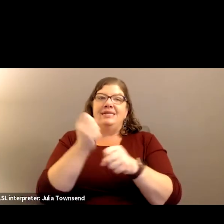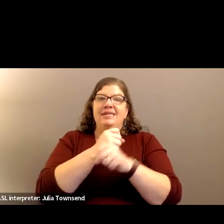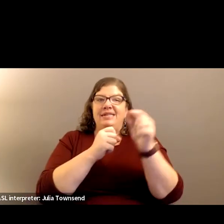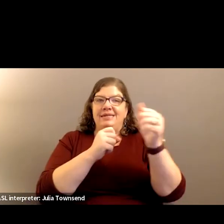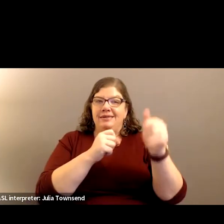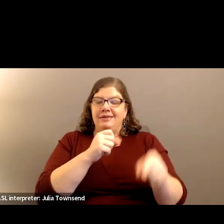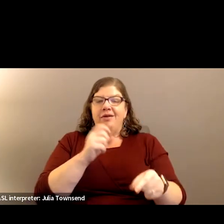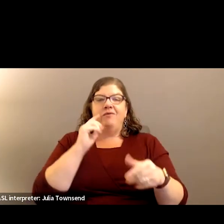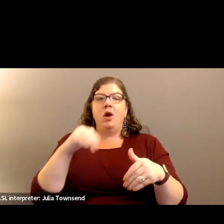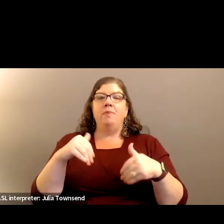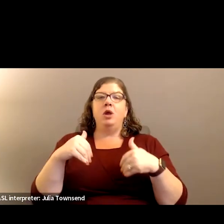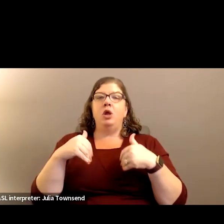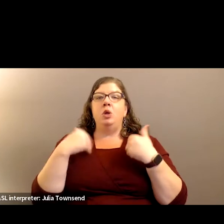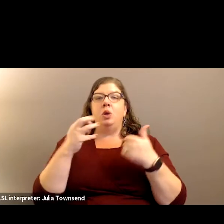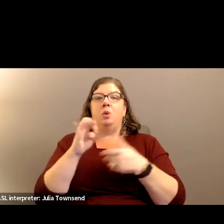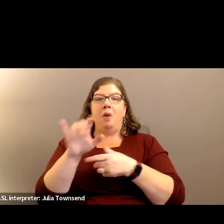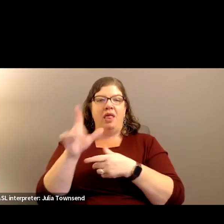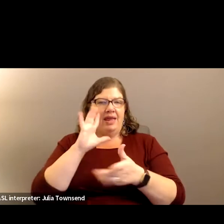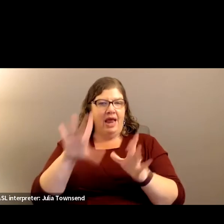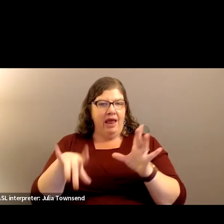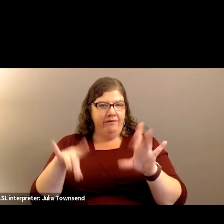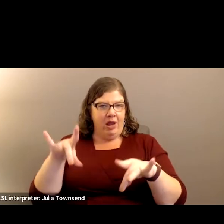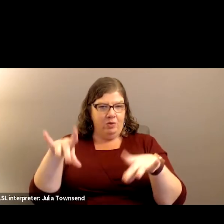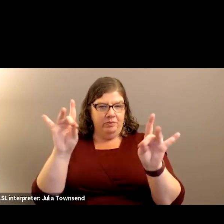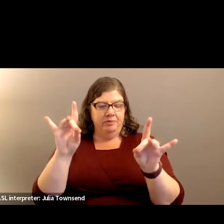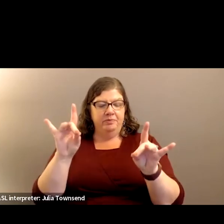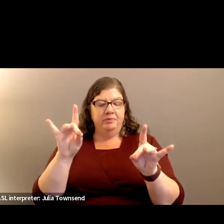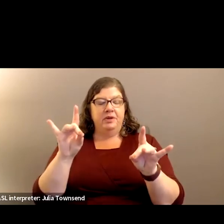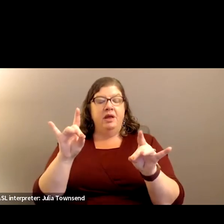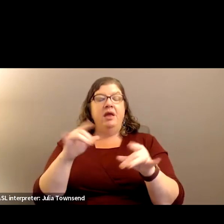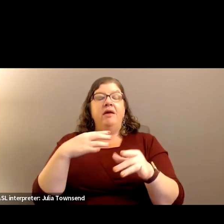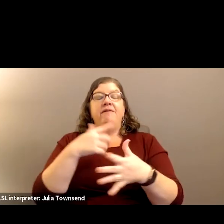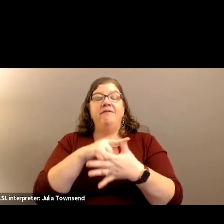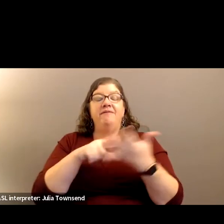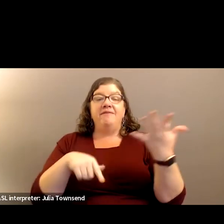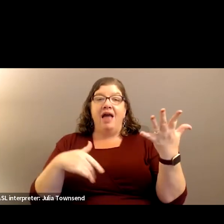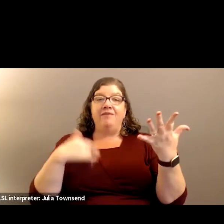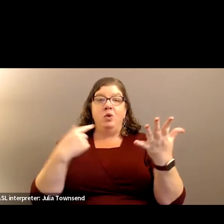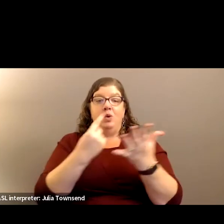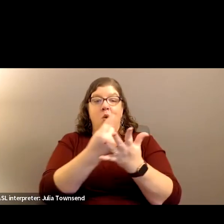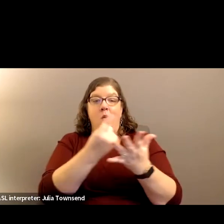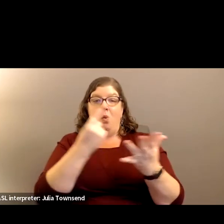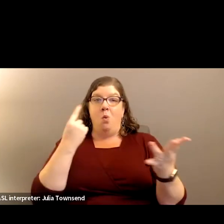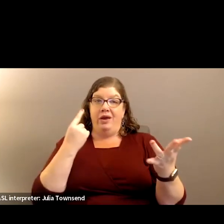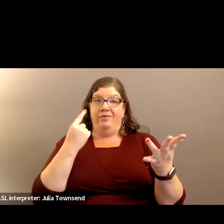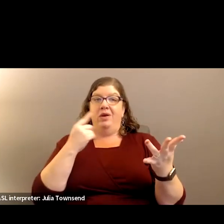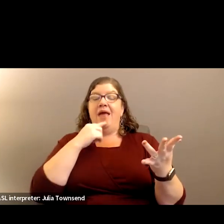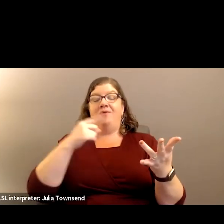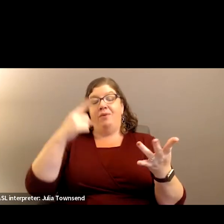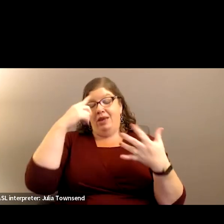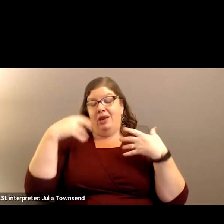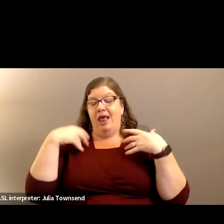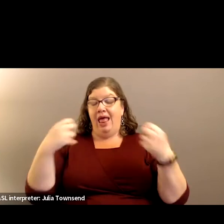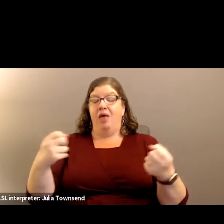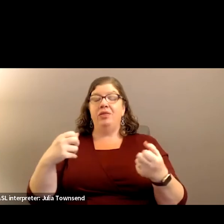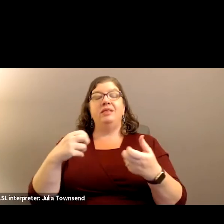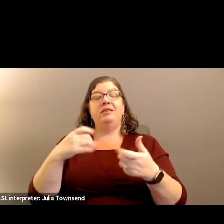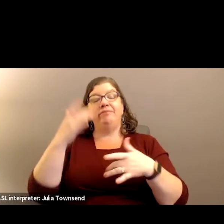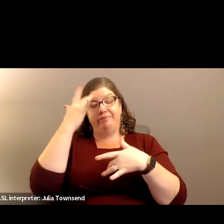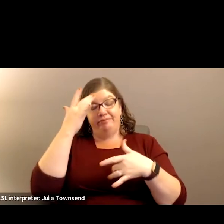YouthWell that I found. One in five youth ages 13 to 18 live with a mental health condition.